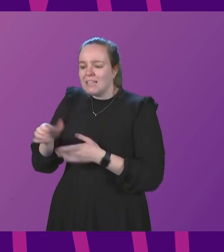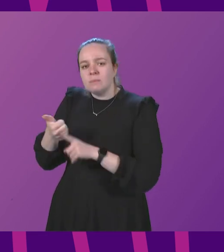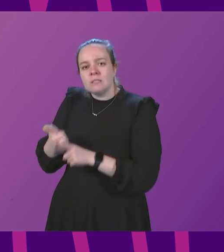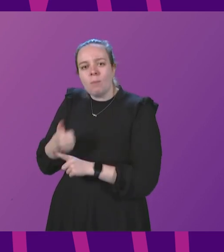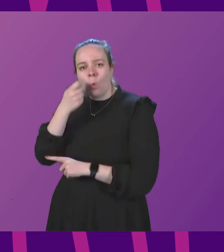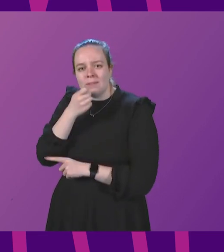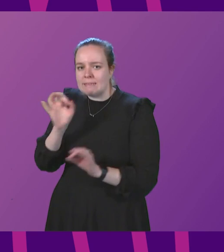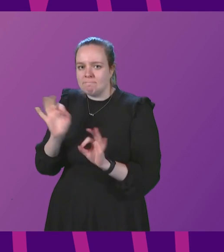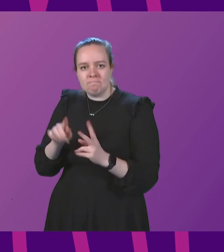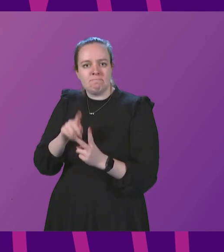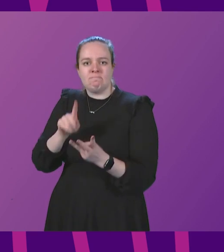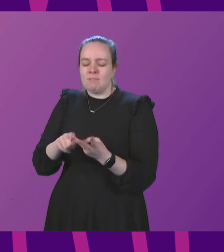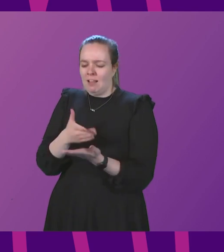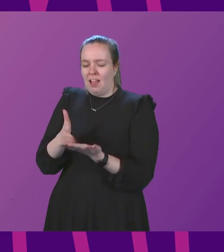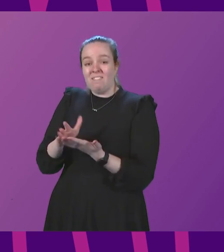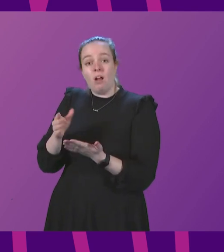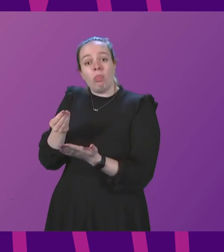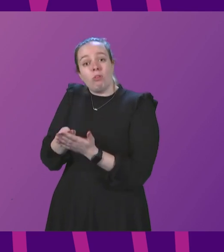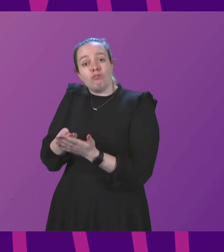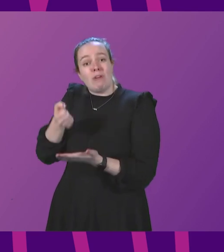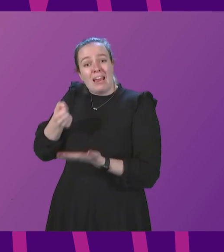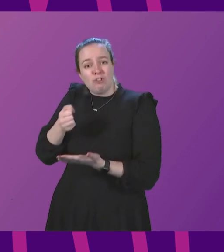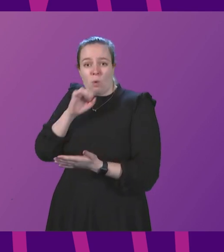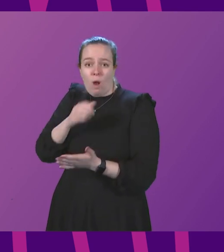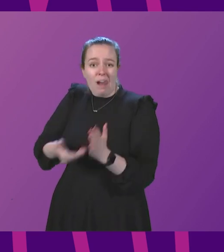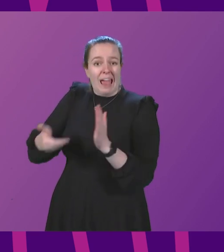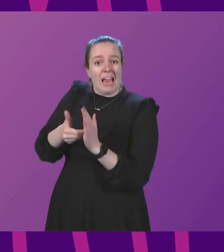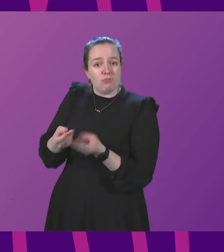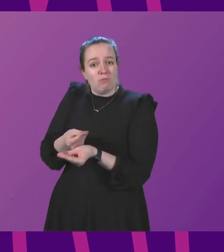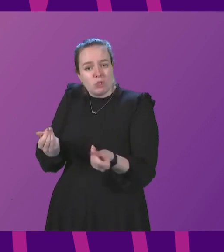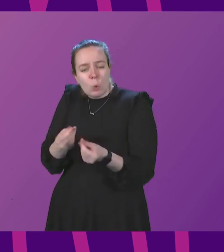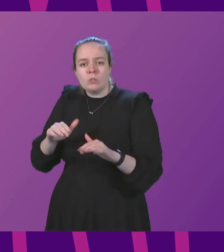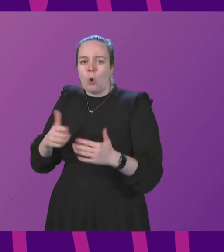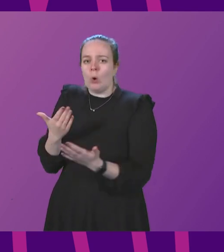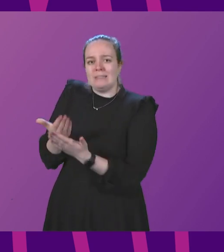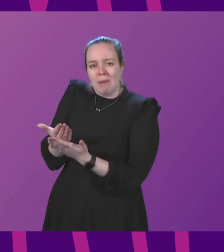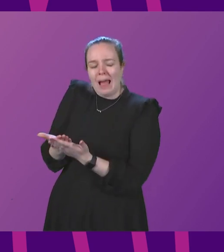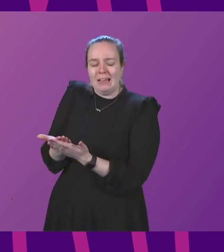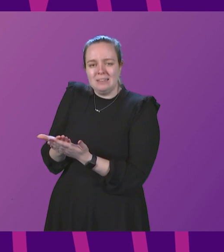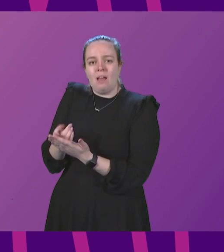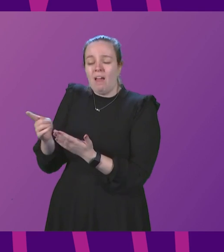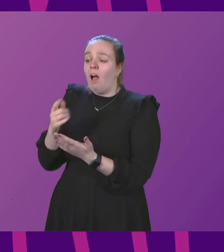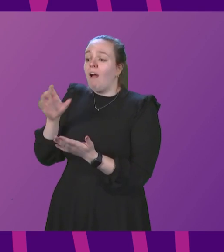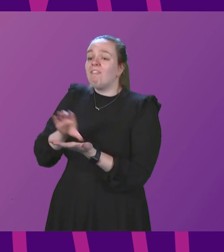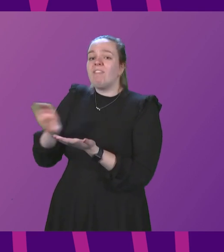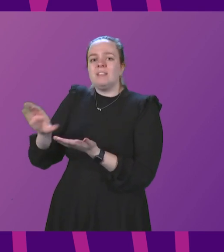and no clarity on whether the Treasury will provide additional resources or demand instead that funding is taken from elsewhere in the health